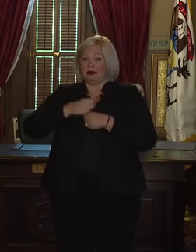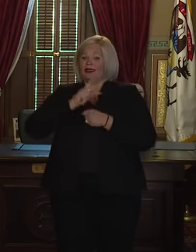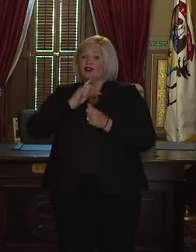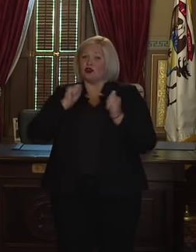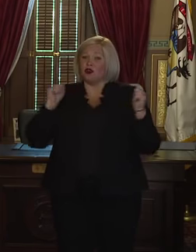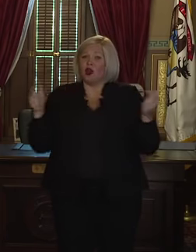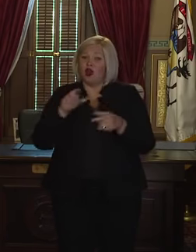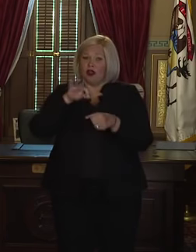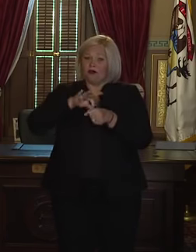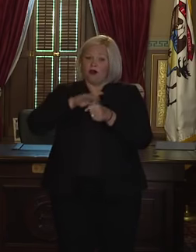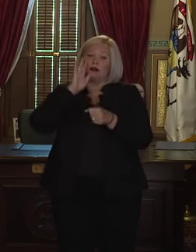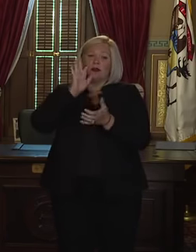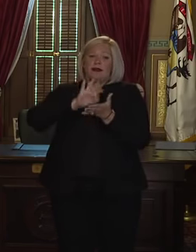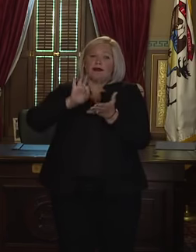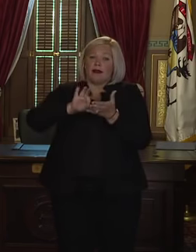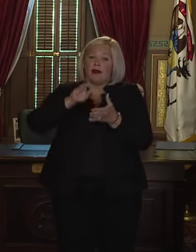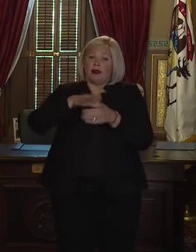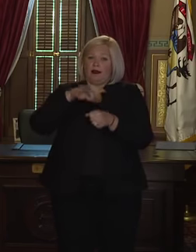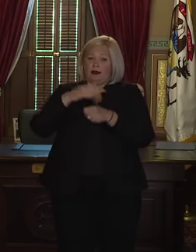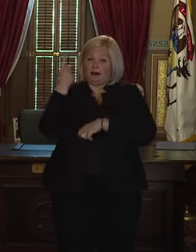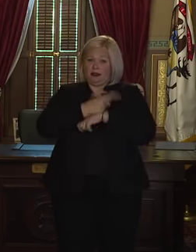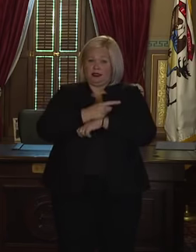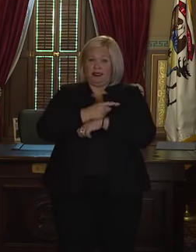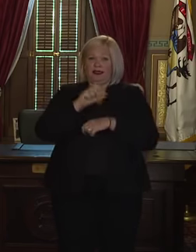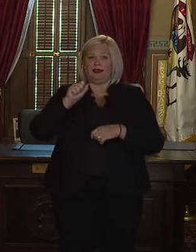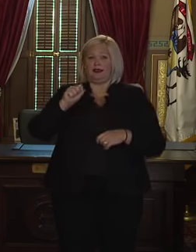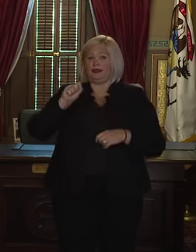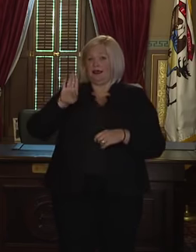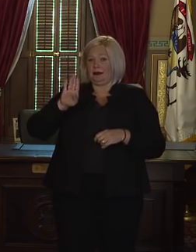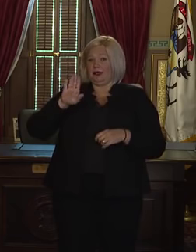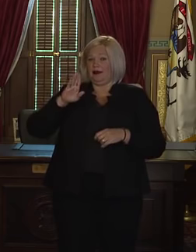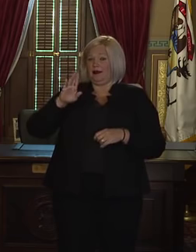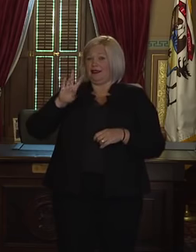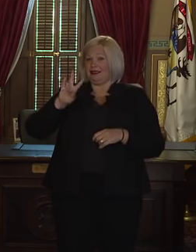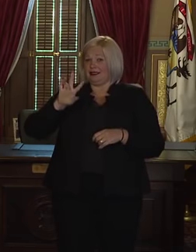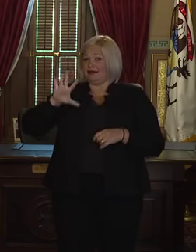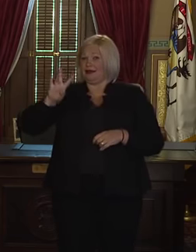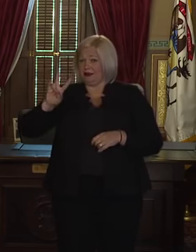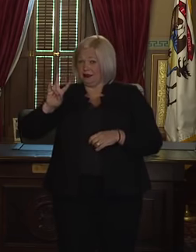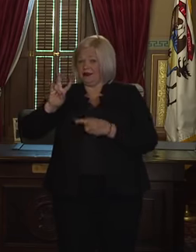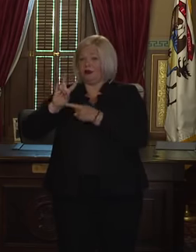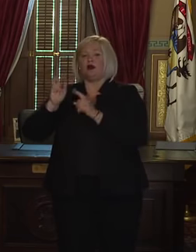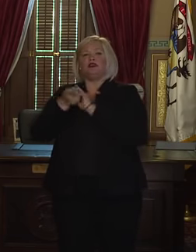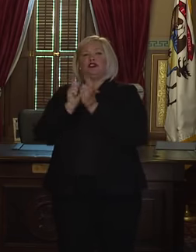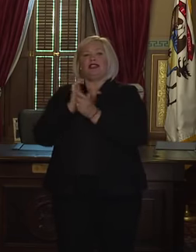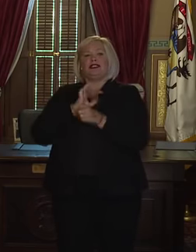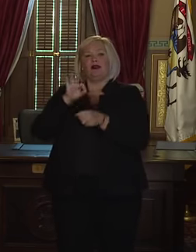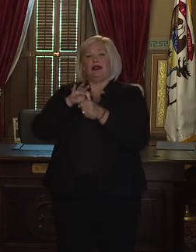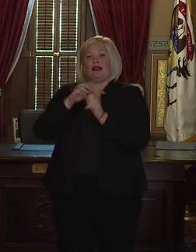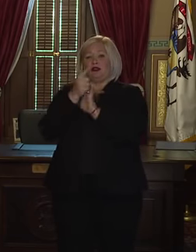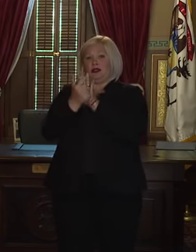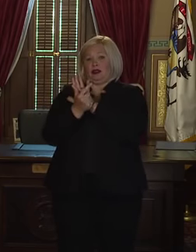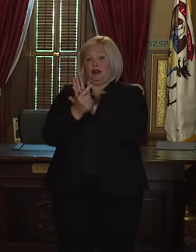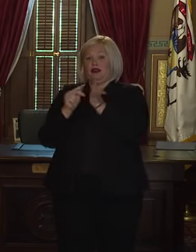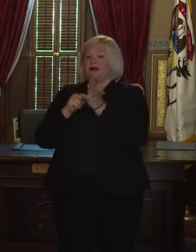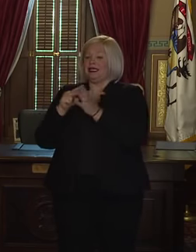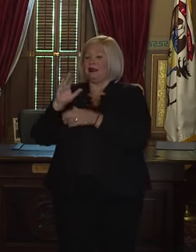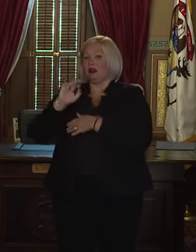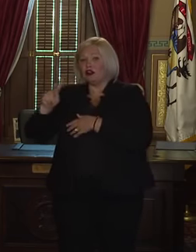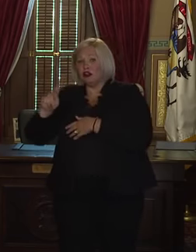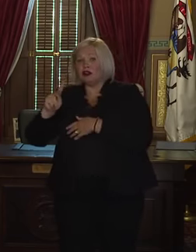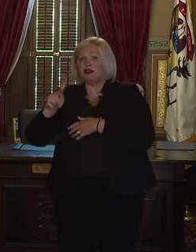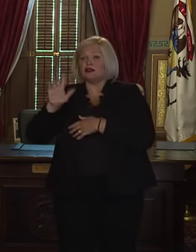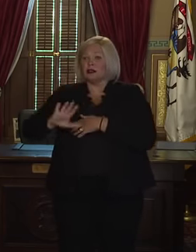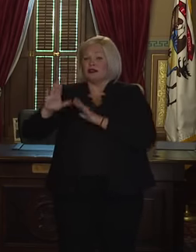is counted on Election Day. Senate Bill 757 will amend the Michigan Election Law to allow clerks in cities and